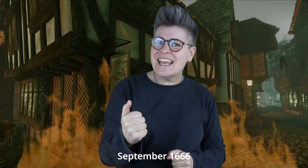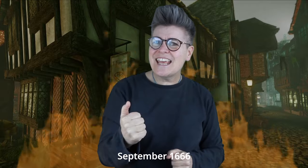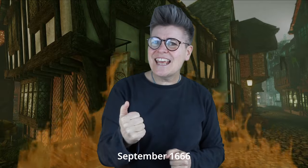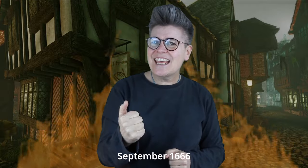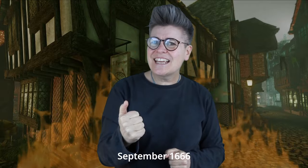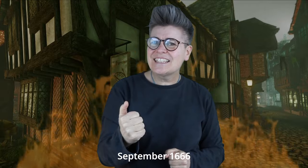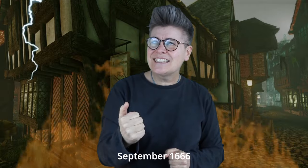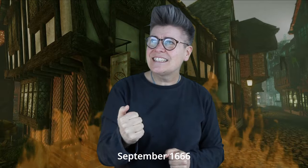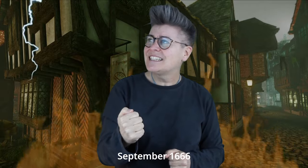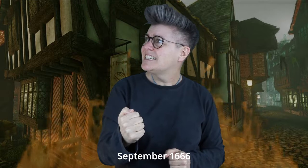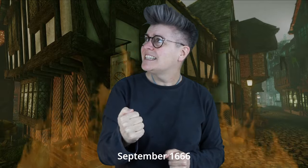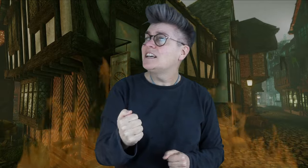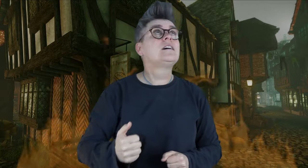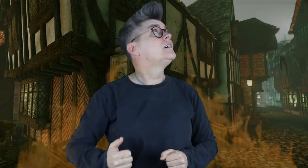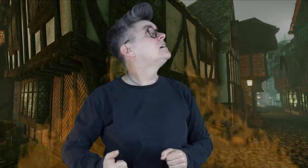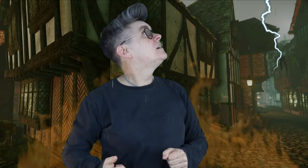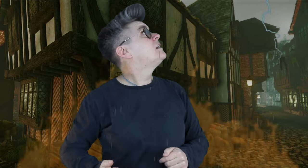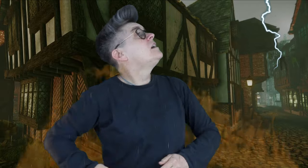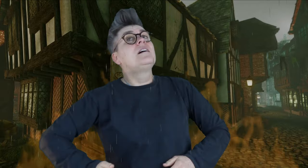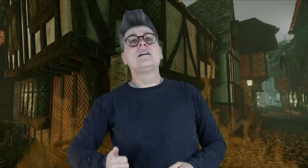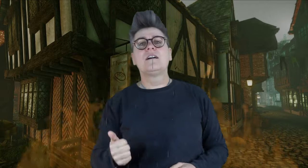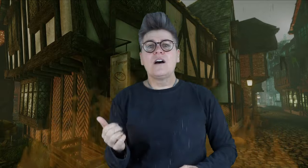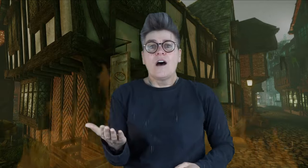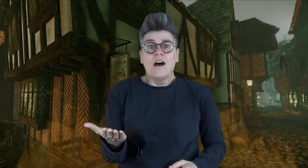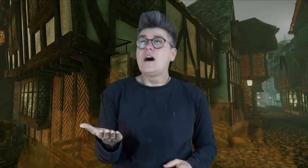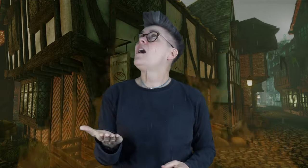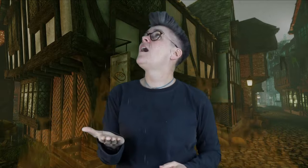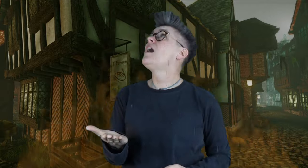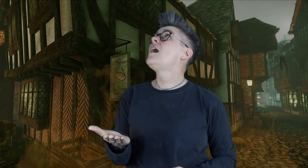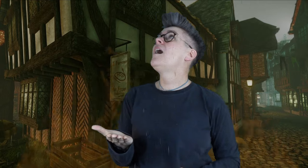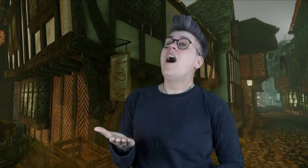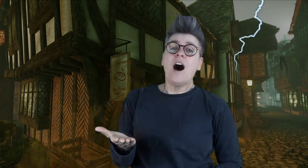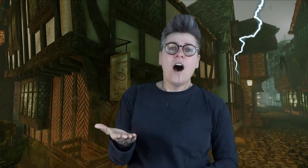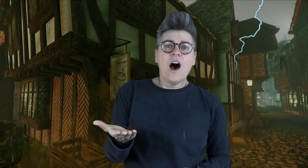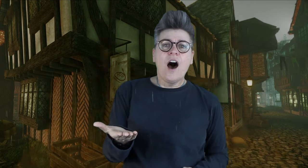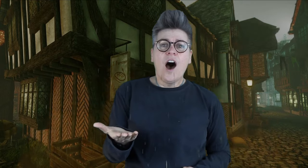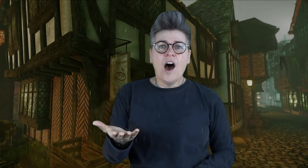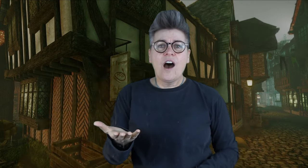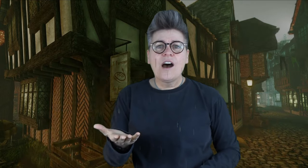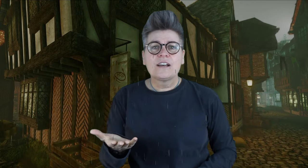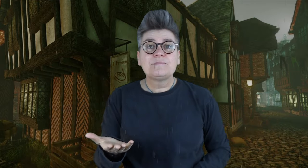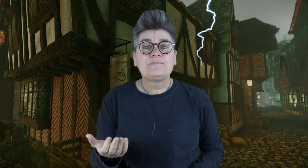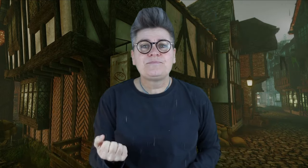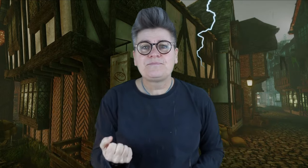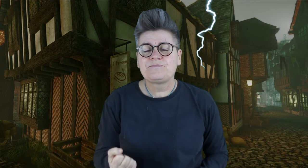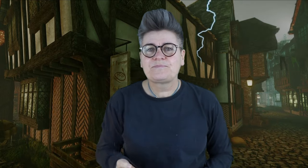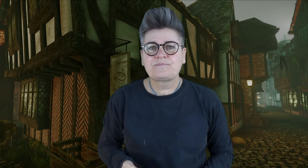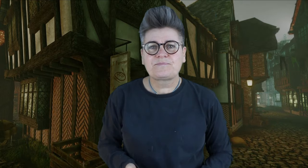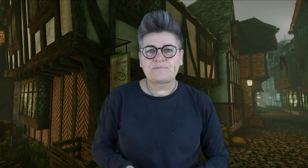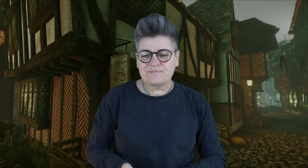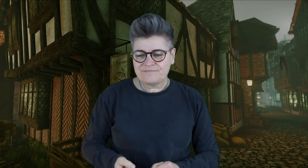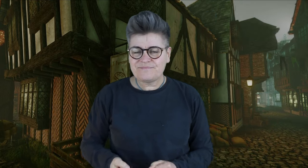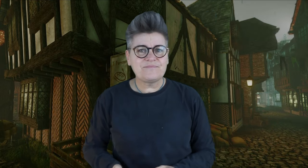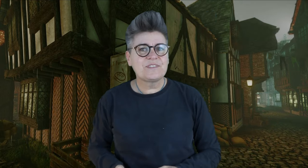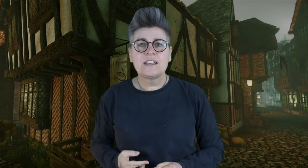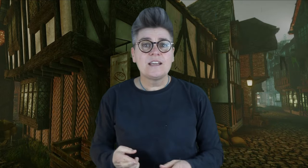September 1666